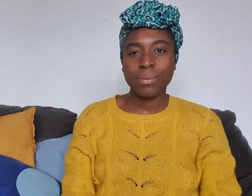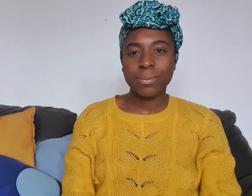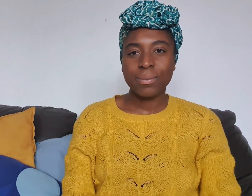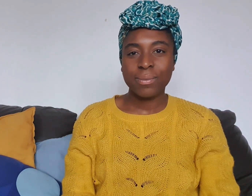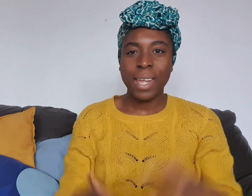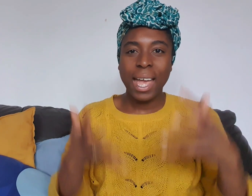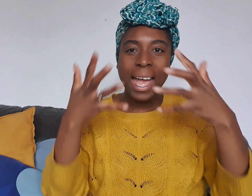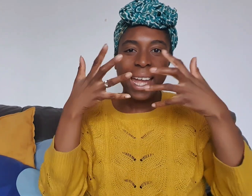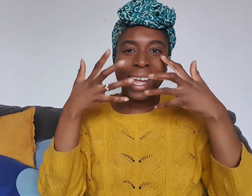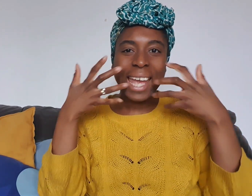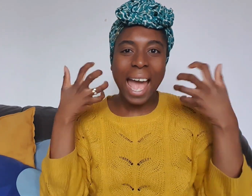Pet